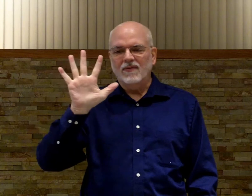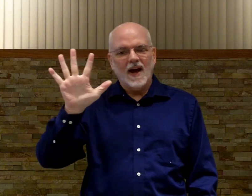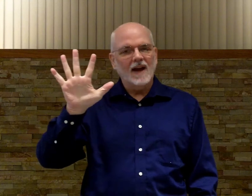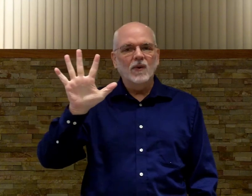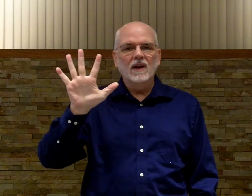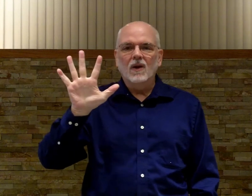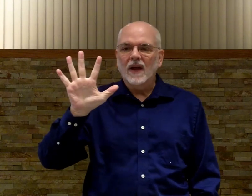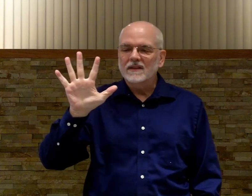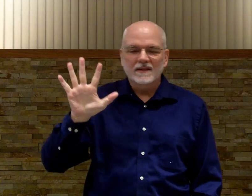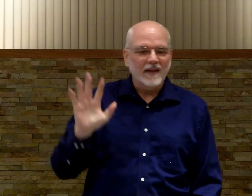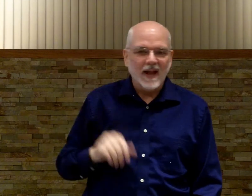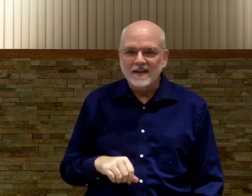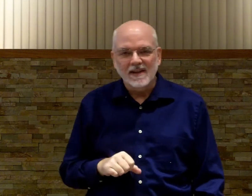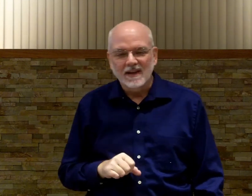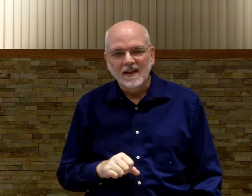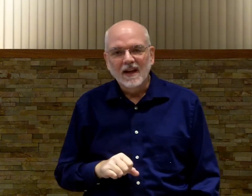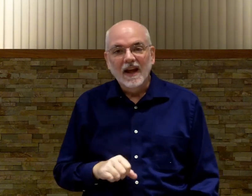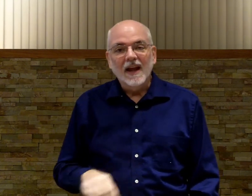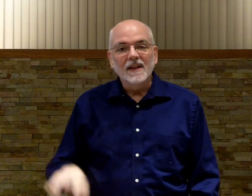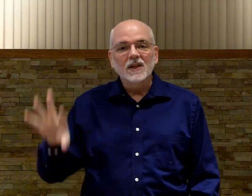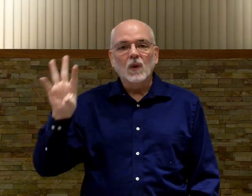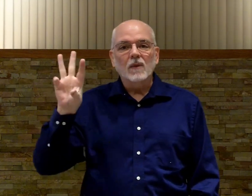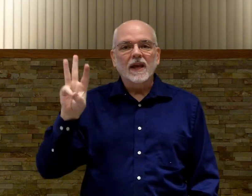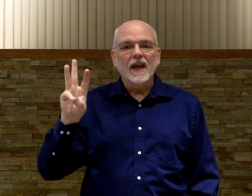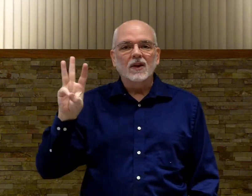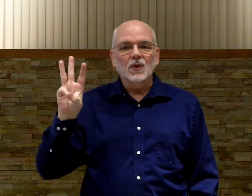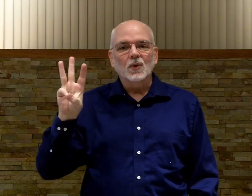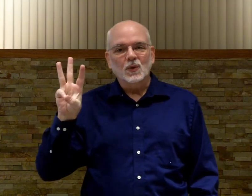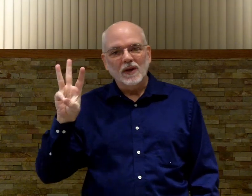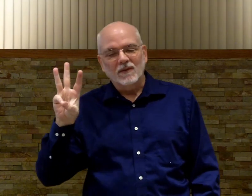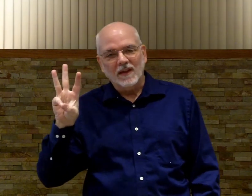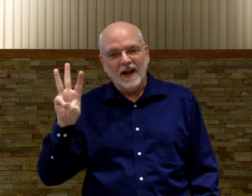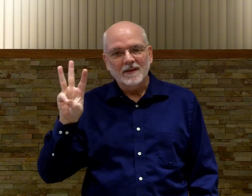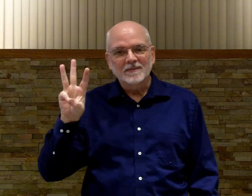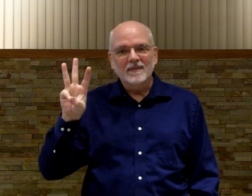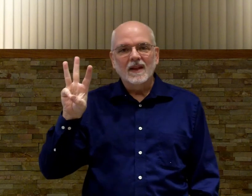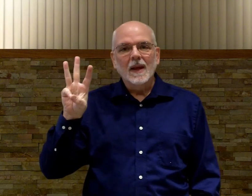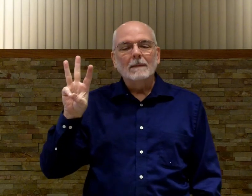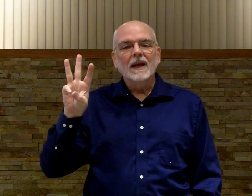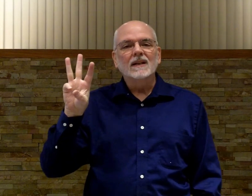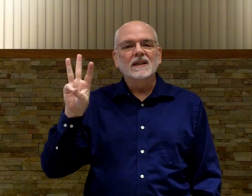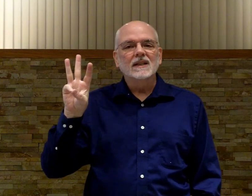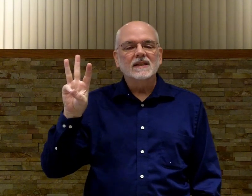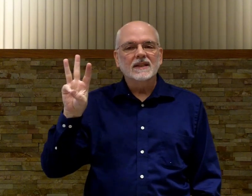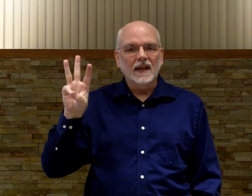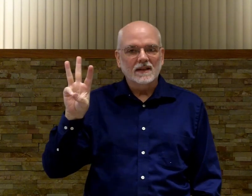Five we know. That's... And this is why we can't do three for that. Because this is six.